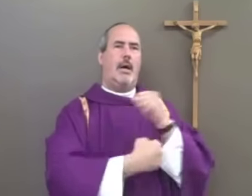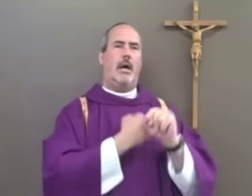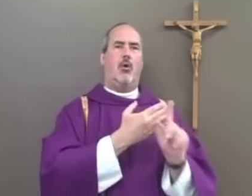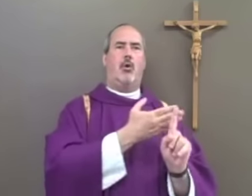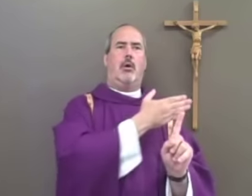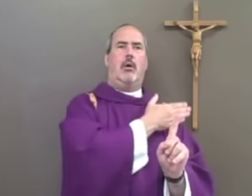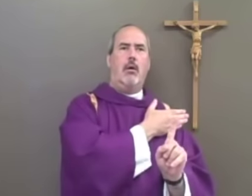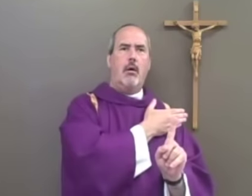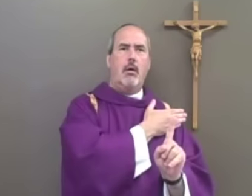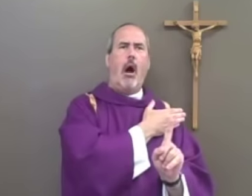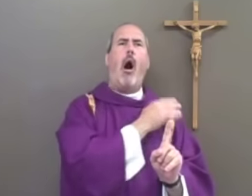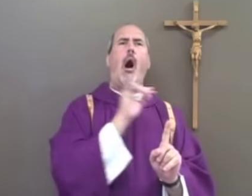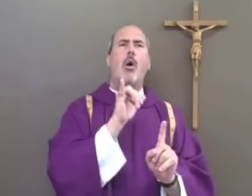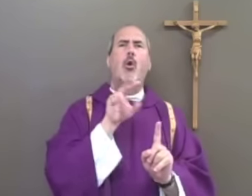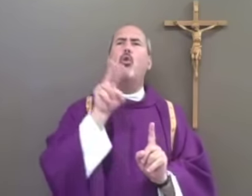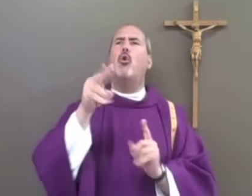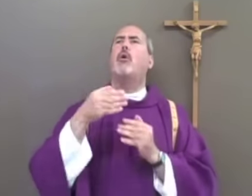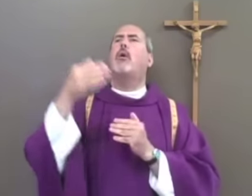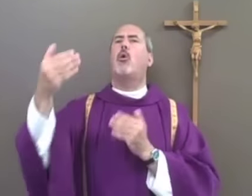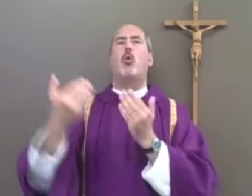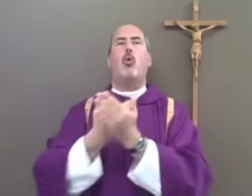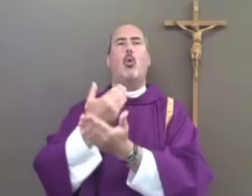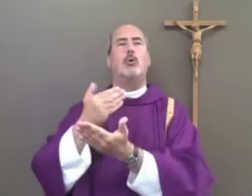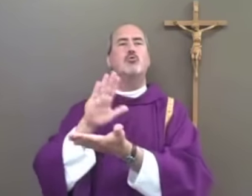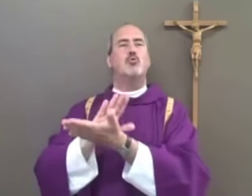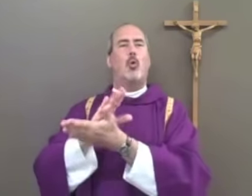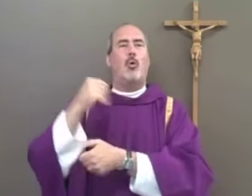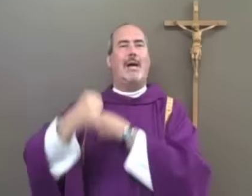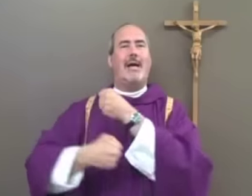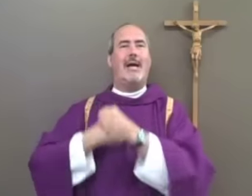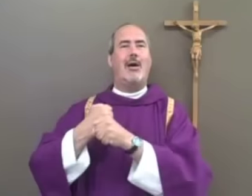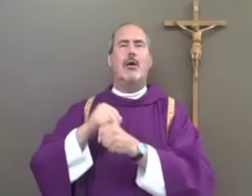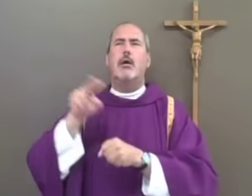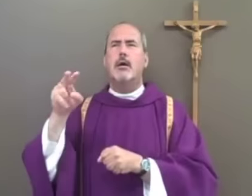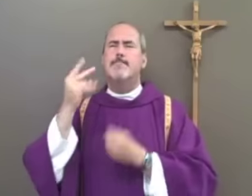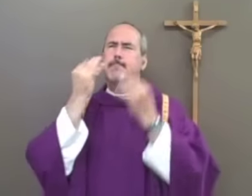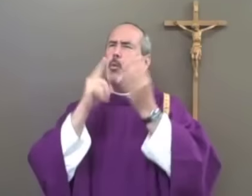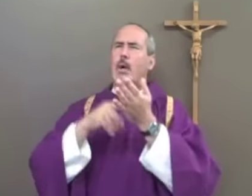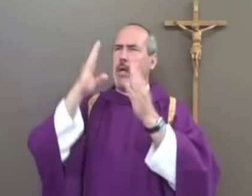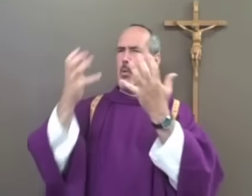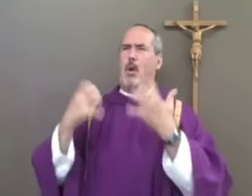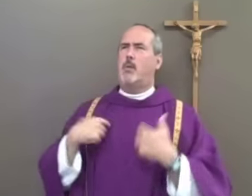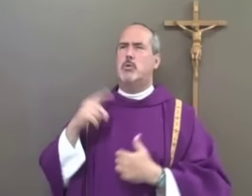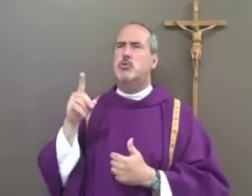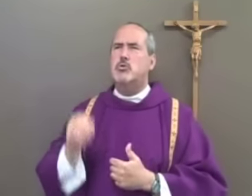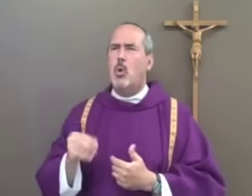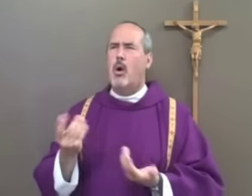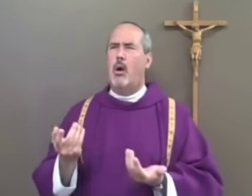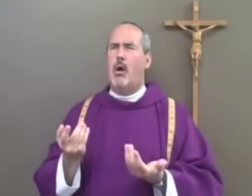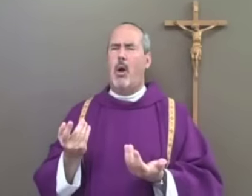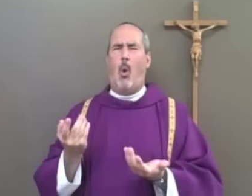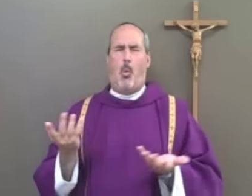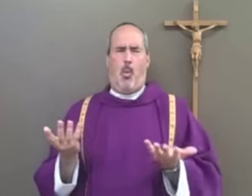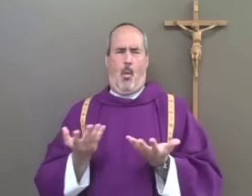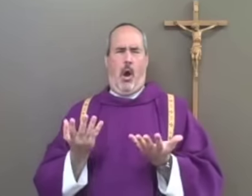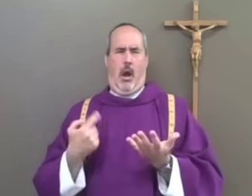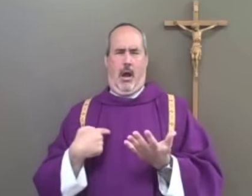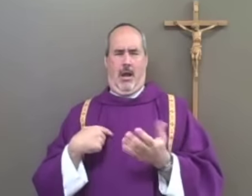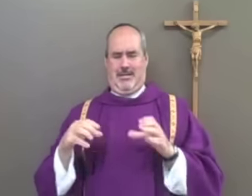God, and also to look at my previous year, and then to examine what I might be able to do in